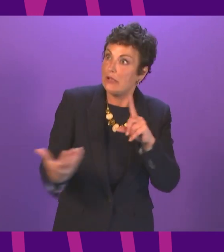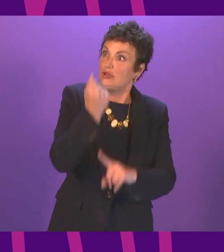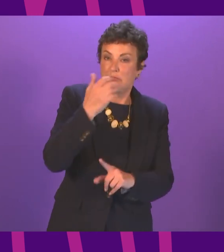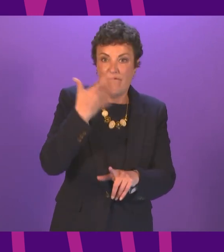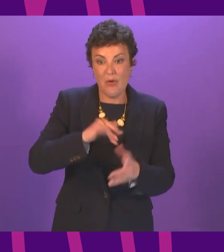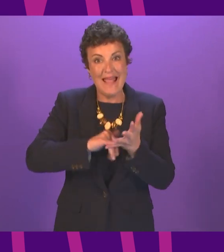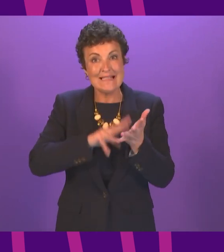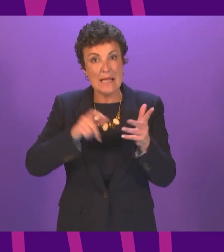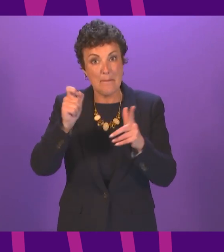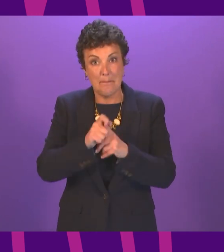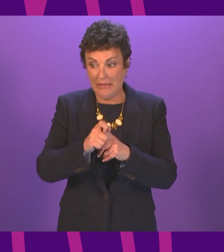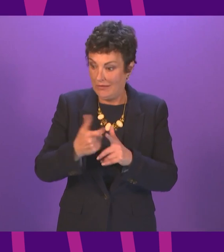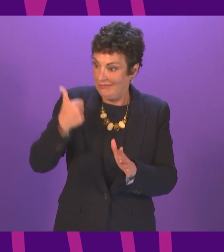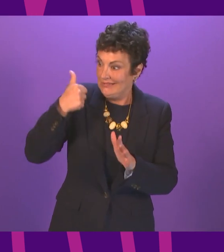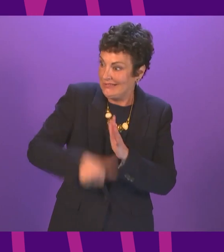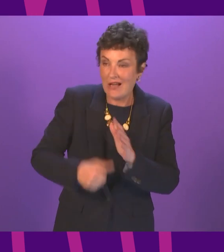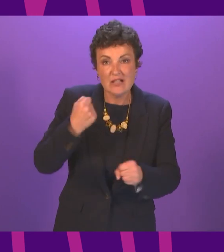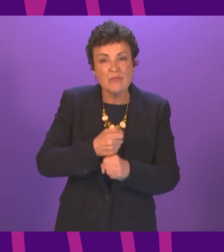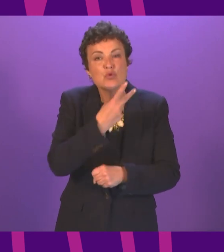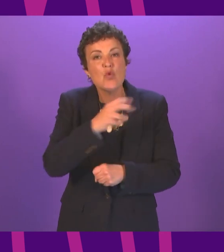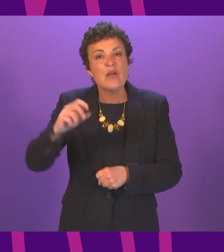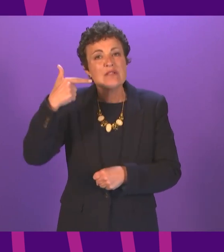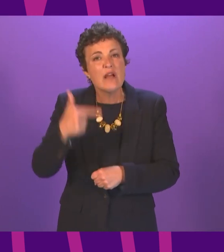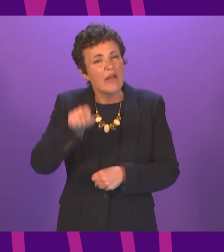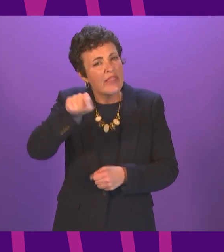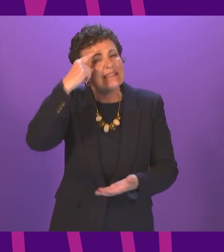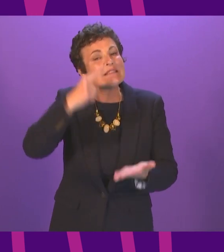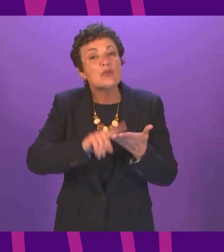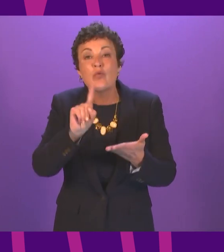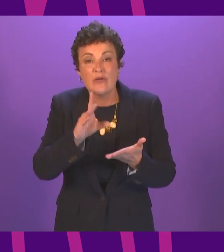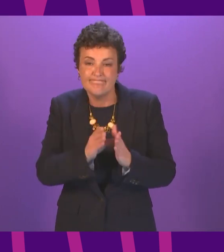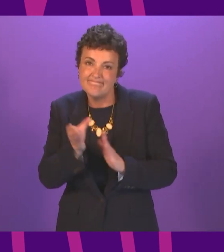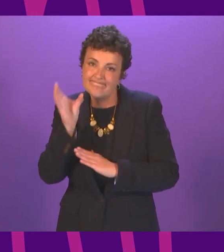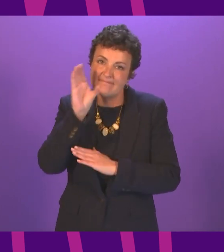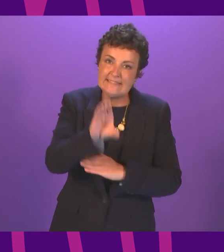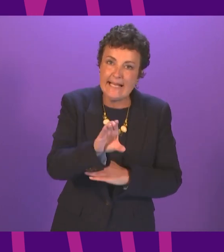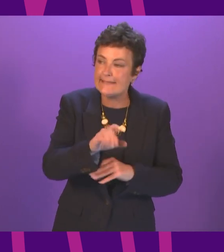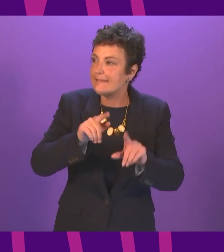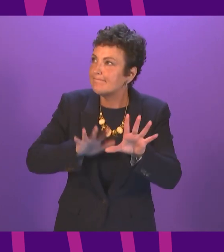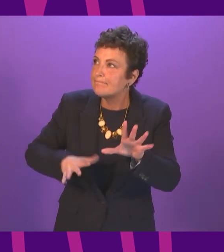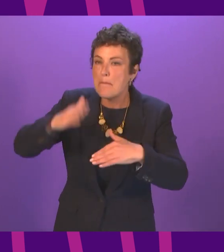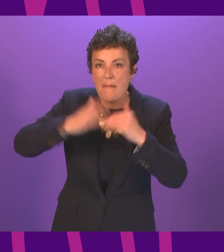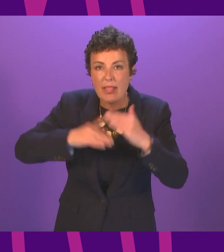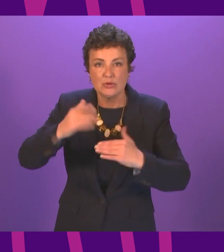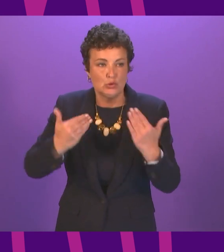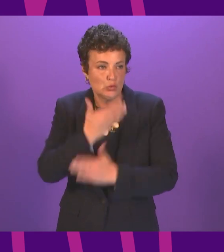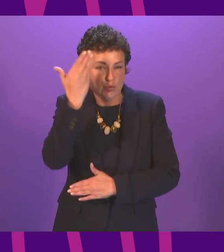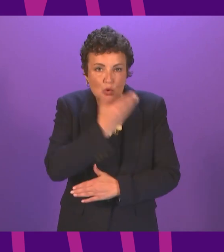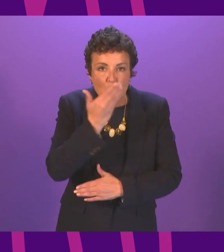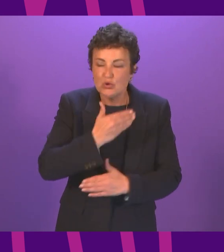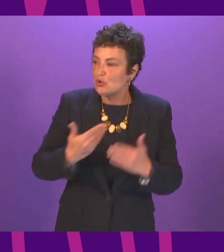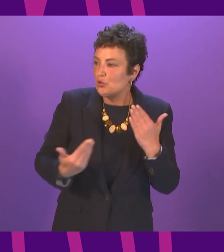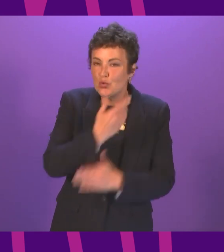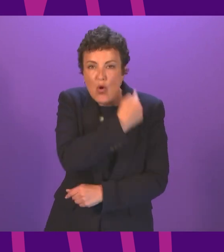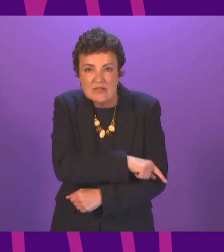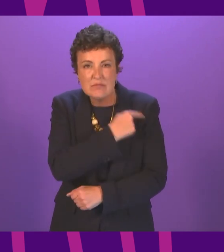government in 2007 has been the decision to invest in infrastructure building new schools new